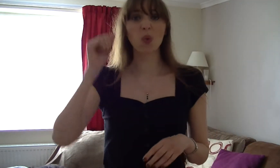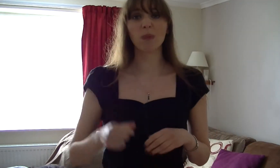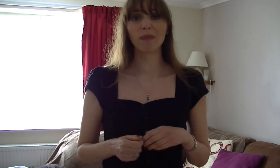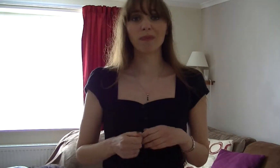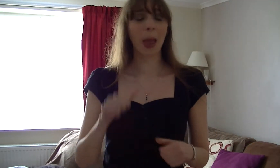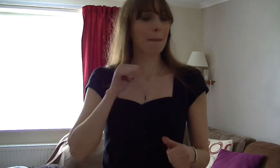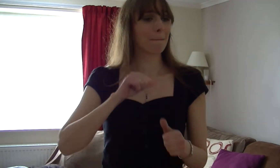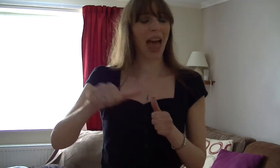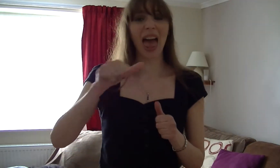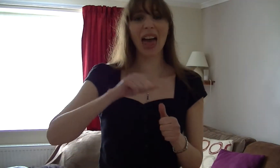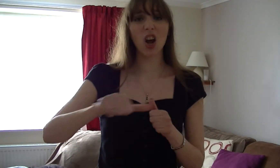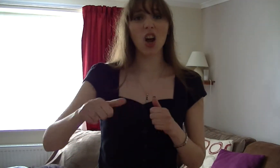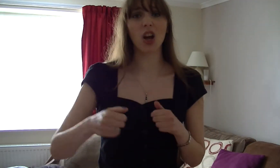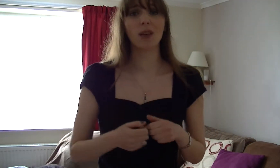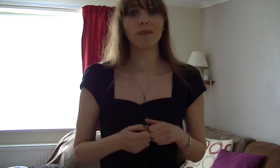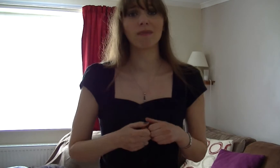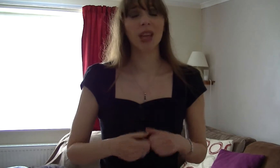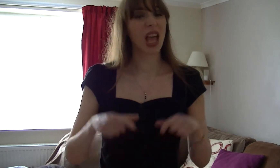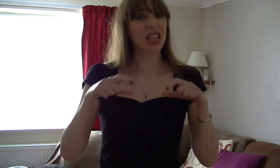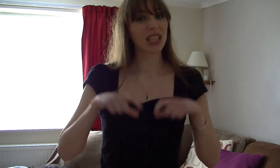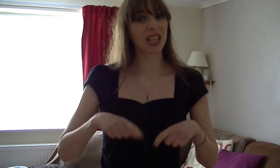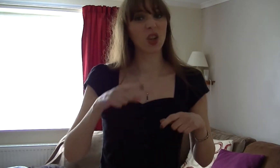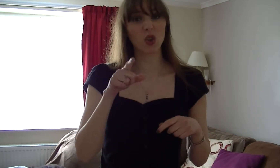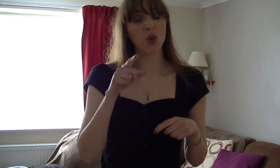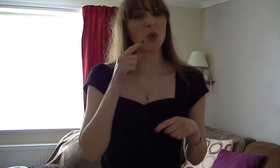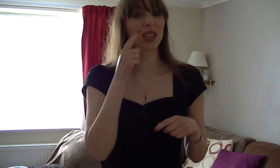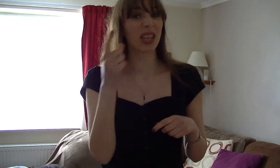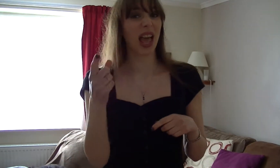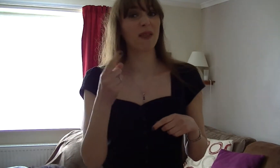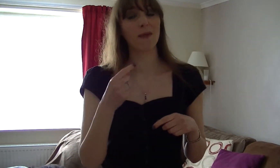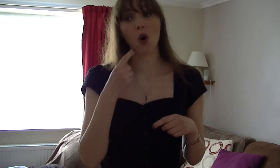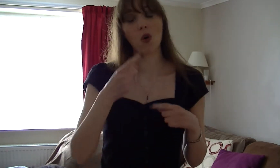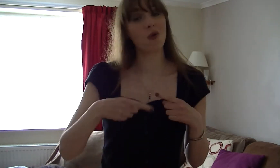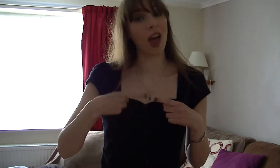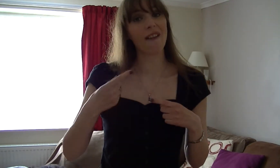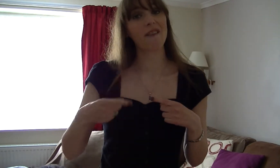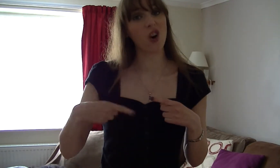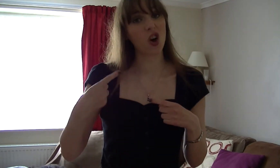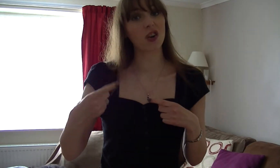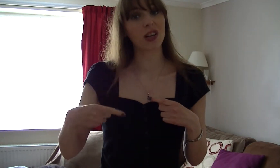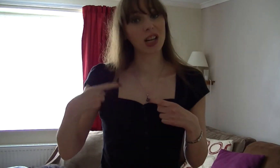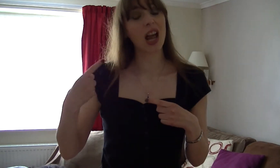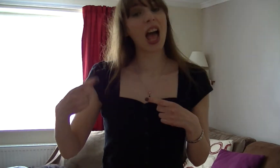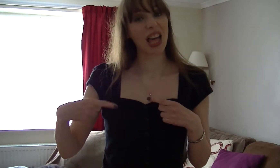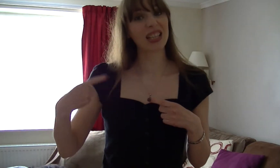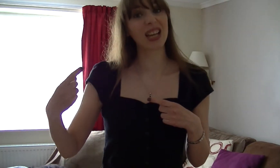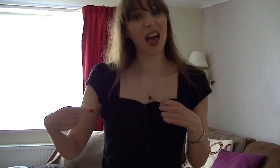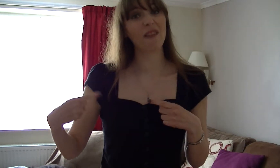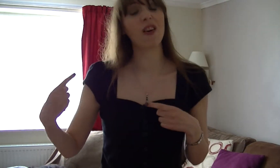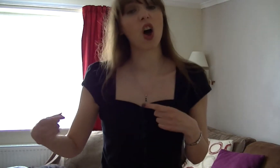better Still use it forever And ever